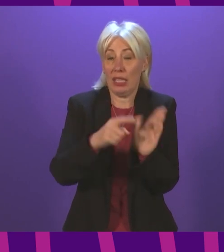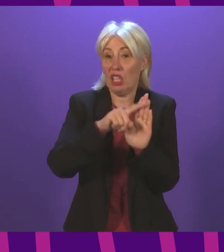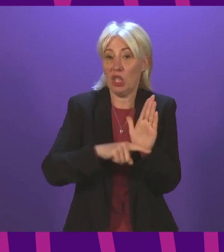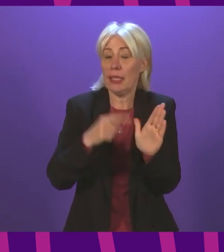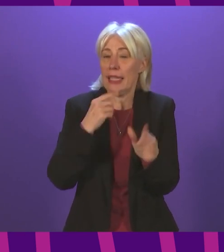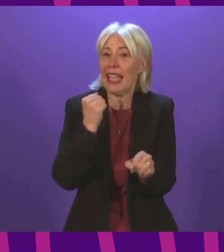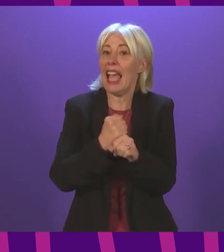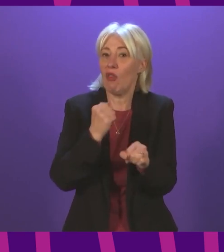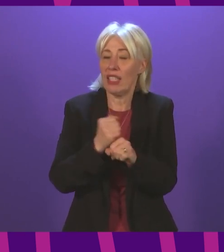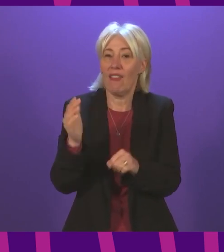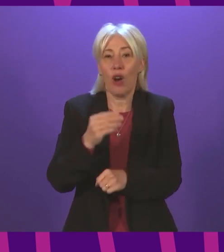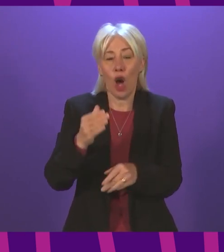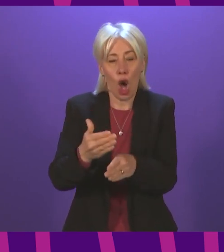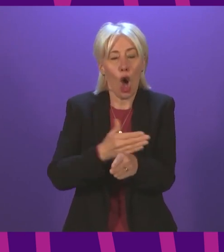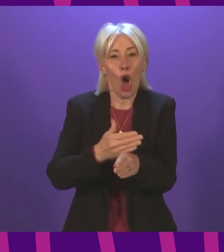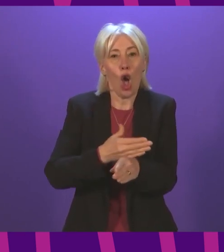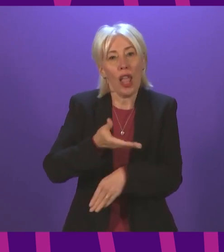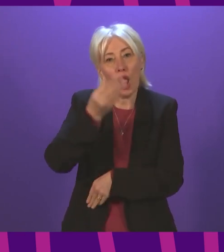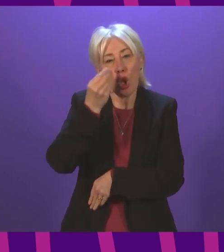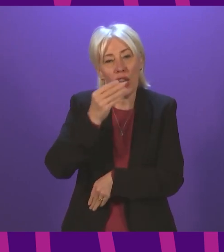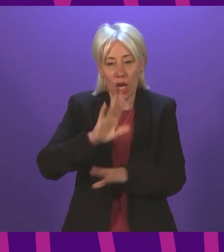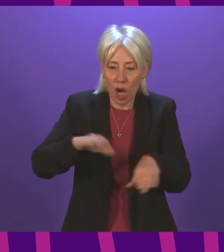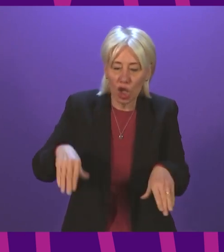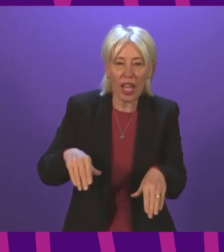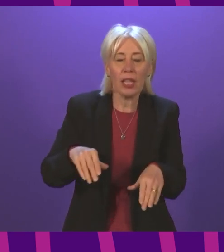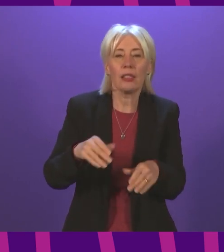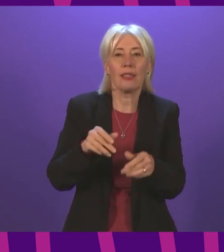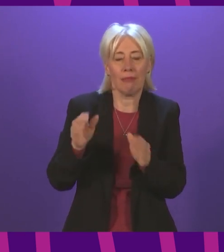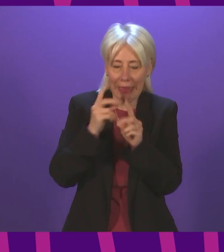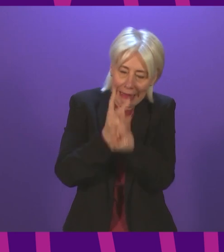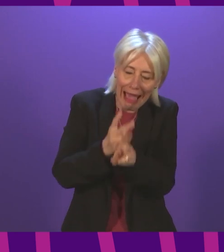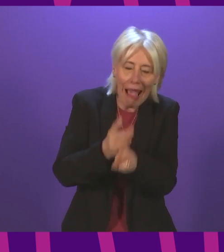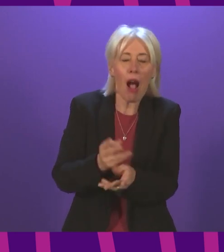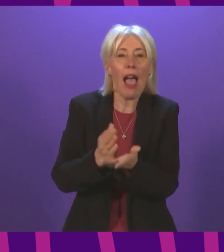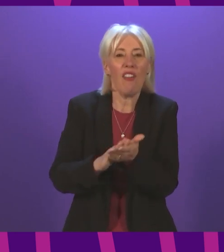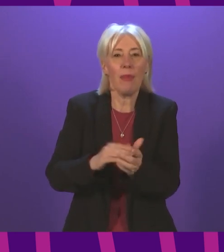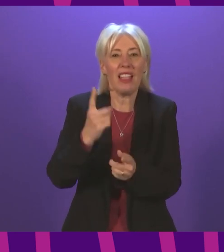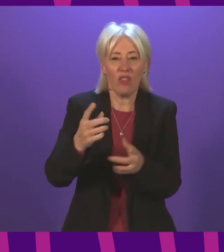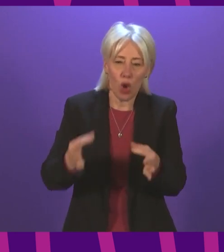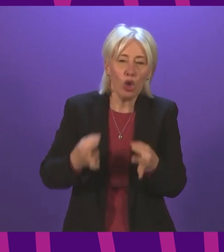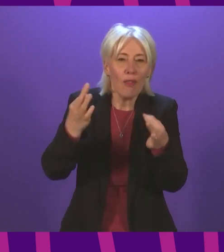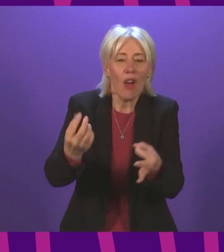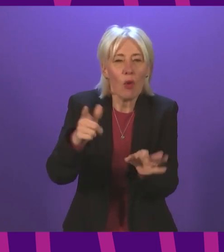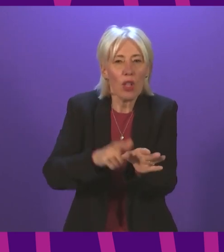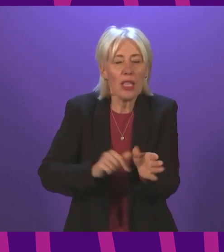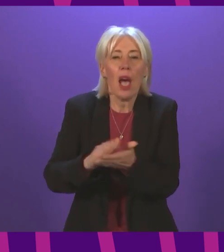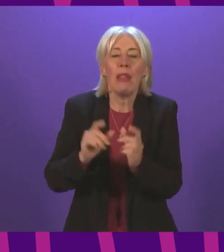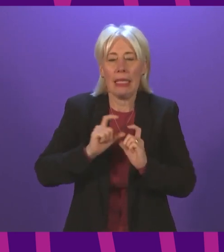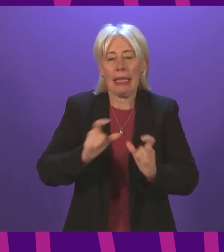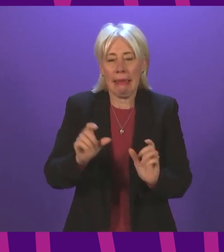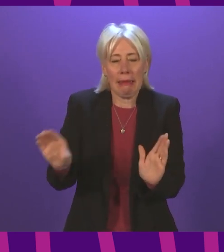funding for early learning and child care during any deferred year. This legislation will come into force from August